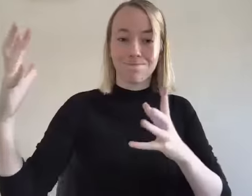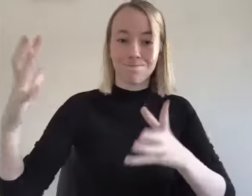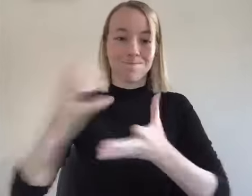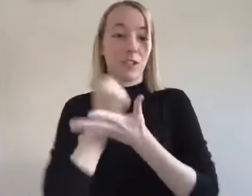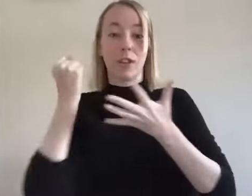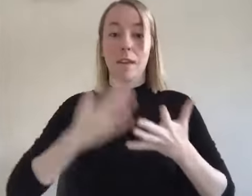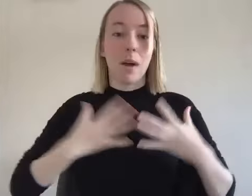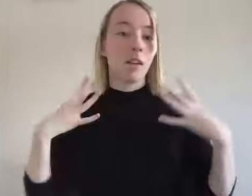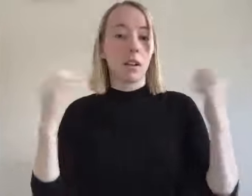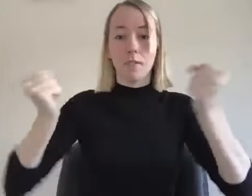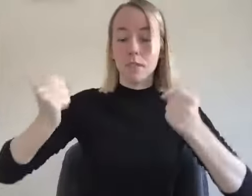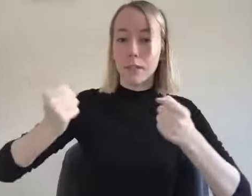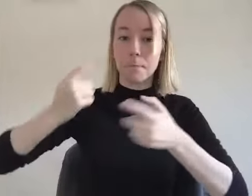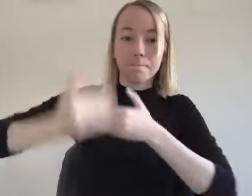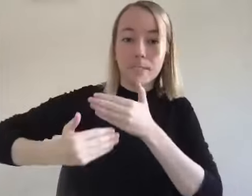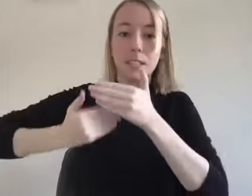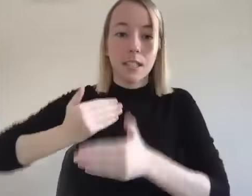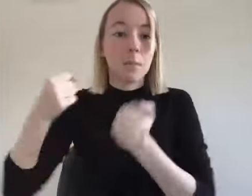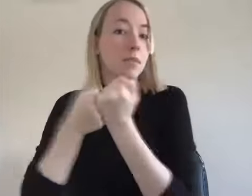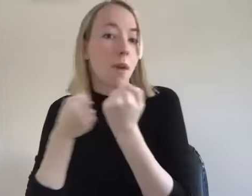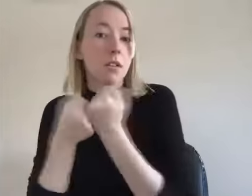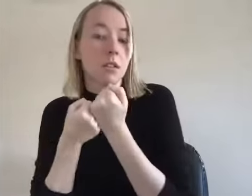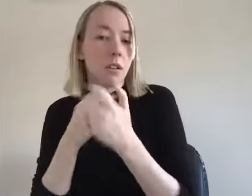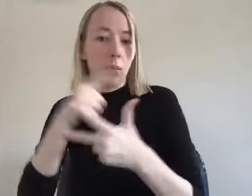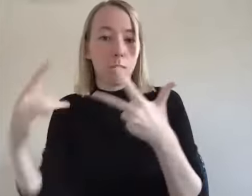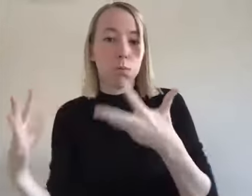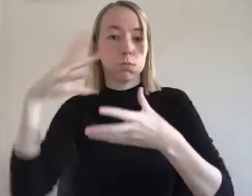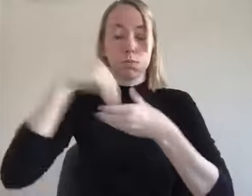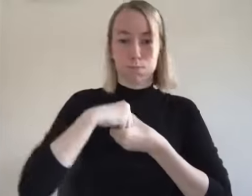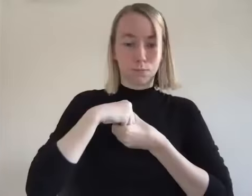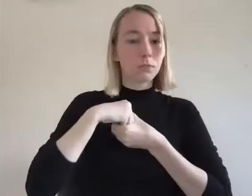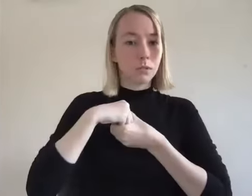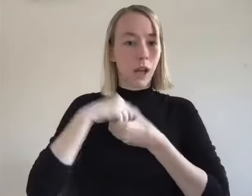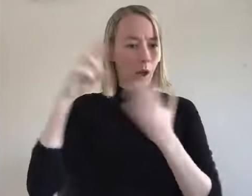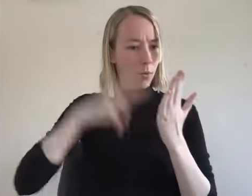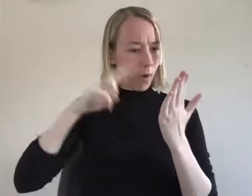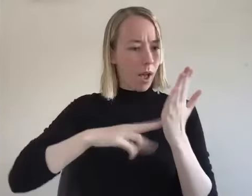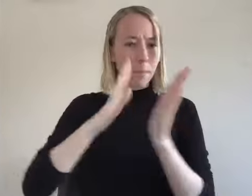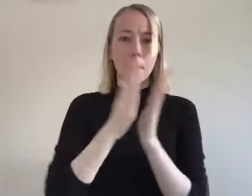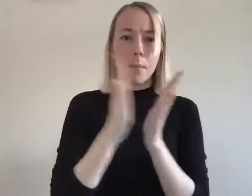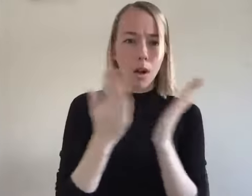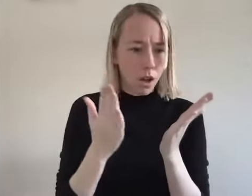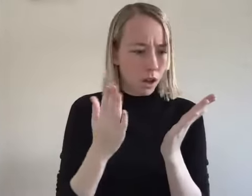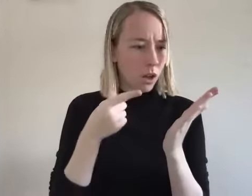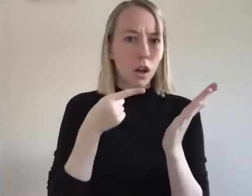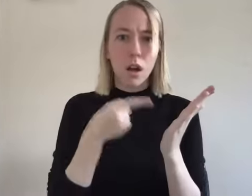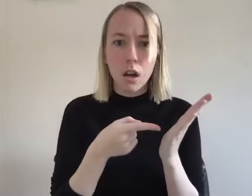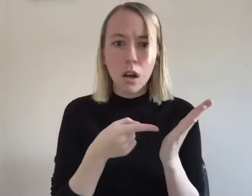when i got my steps when i got my sponsor and i read the how al-anon works literature and i read from survival to recovery